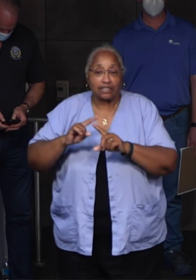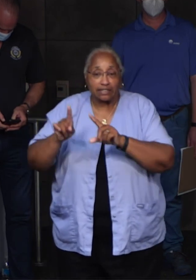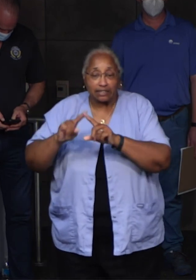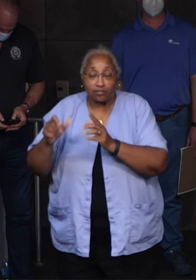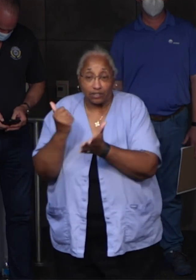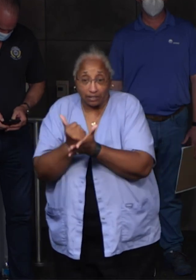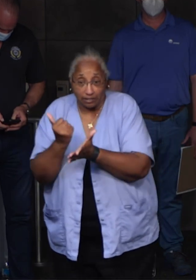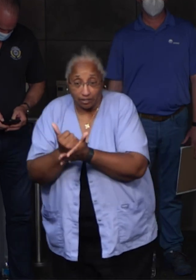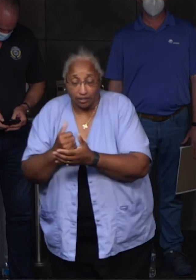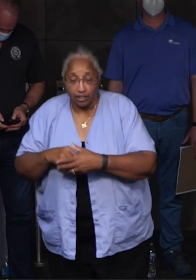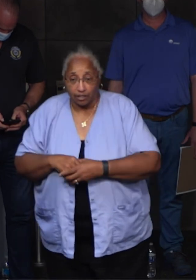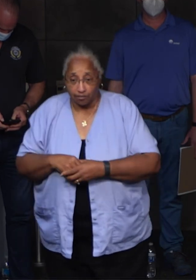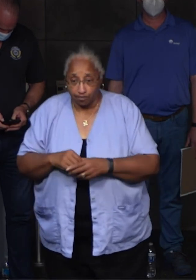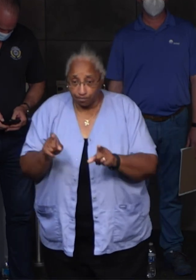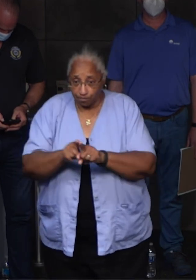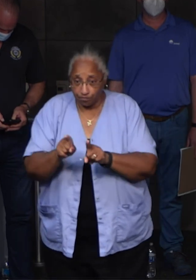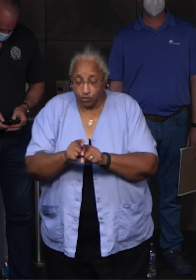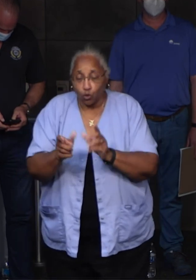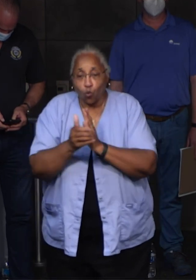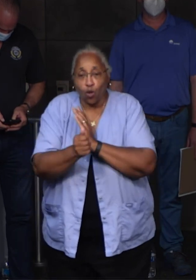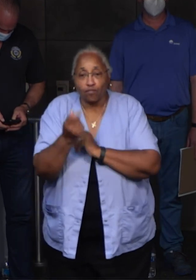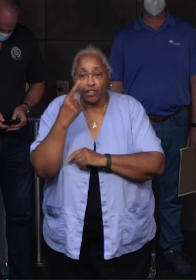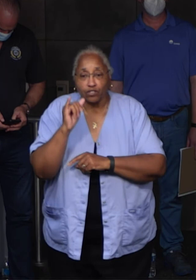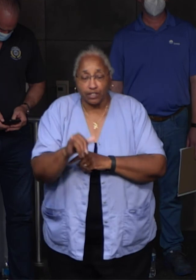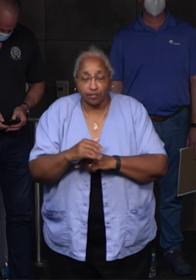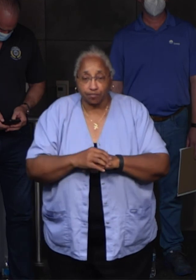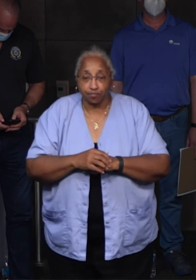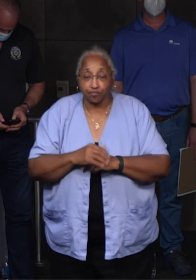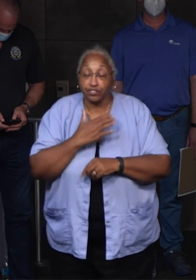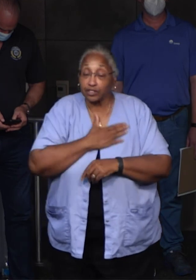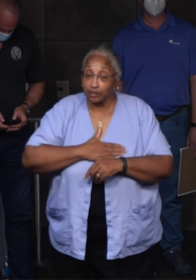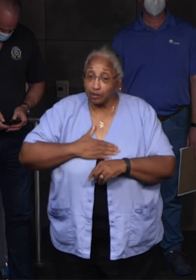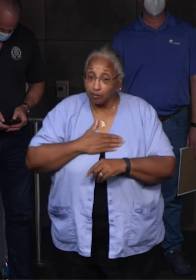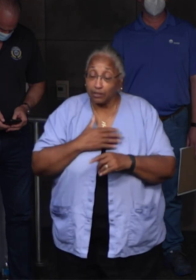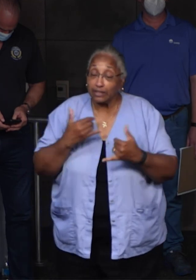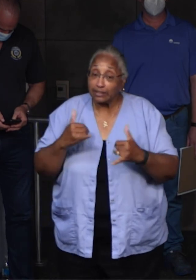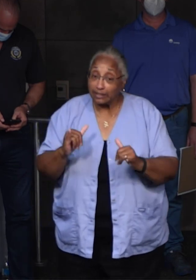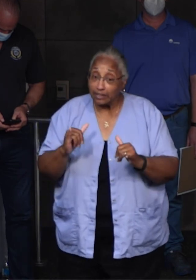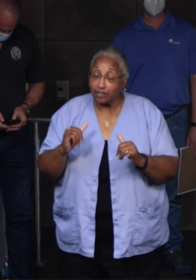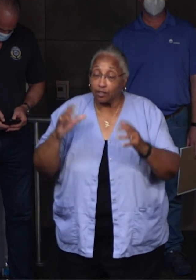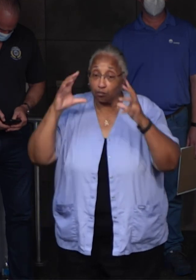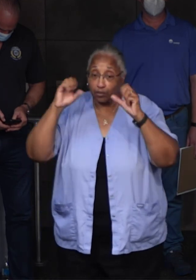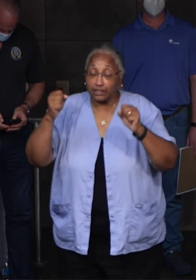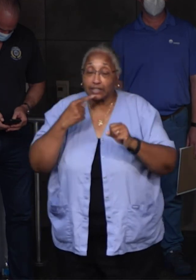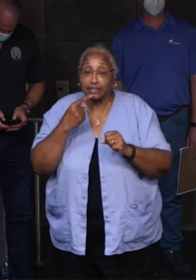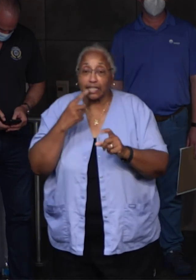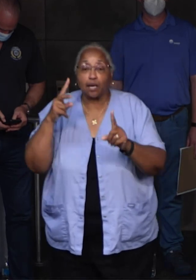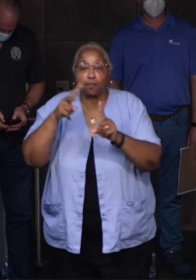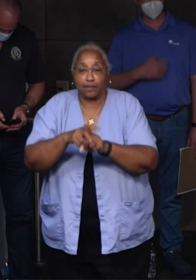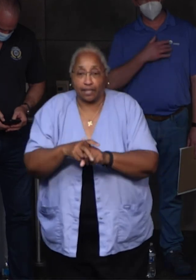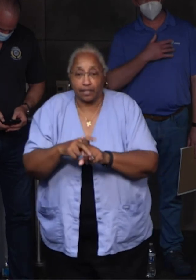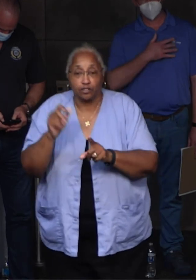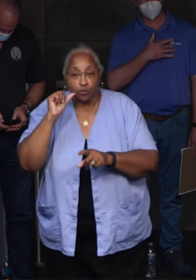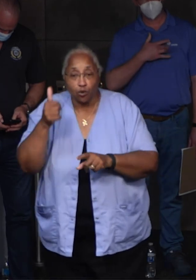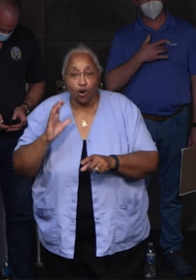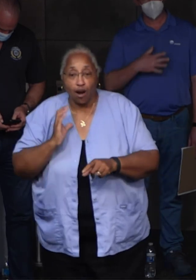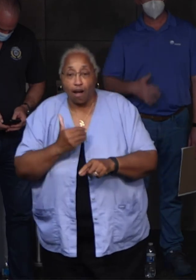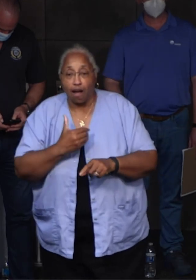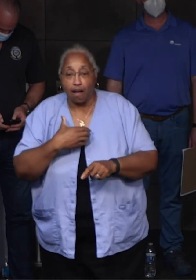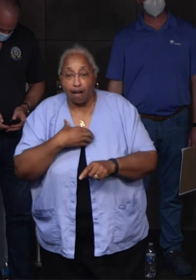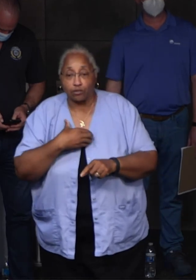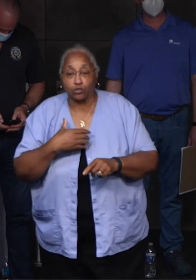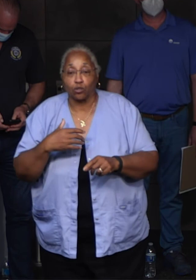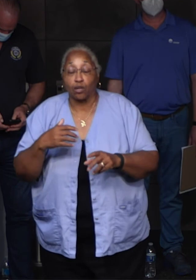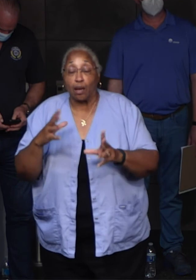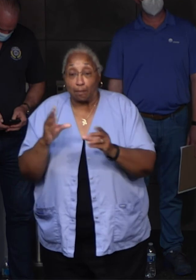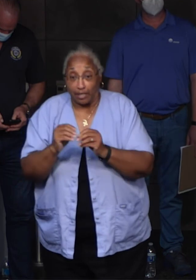and qualifying for it and everything. Please still, as parish president said, apply for it. Tomorrow, our council will be meeting with a FEMA